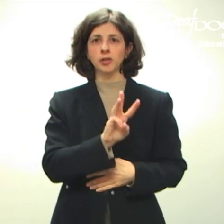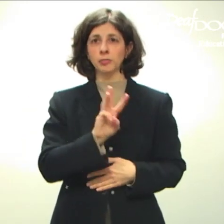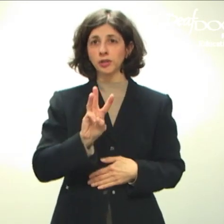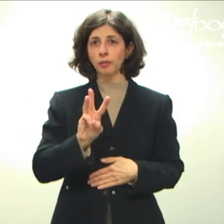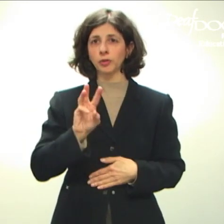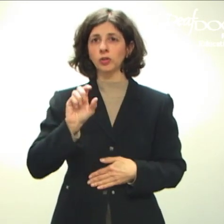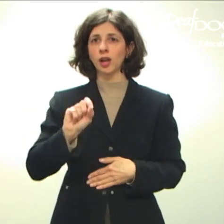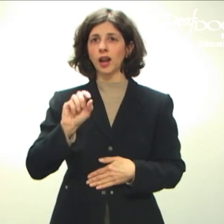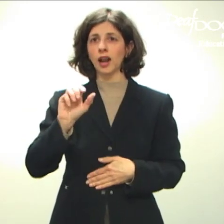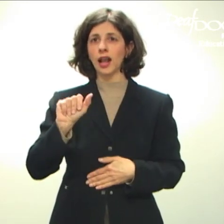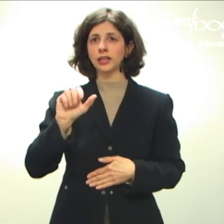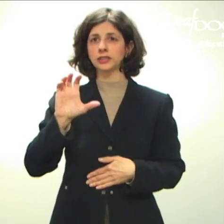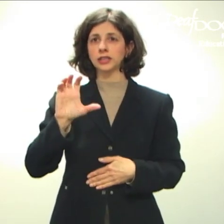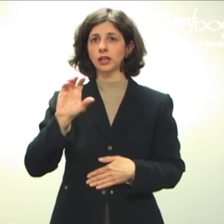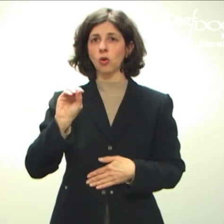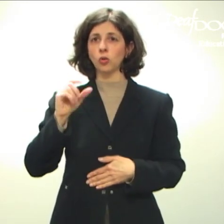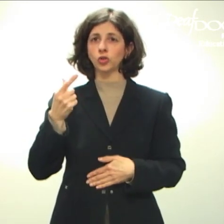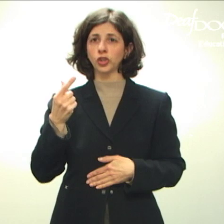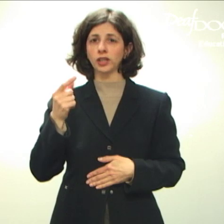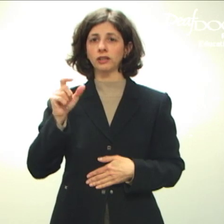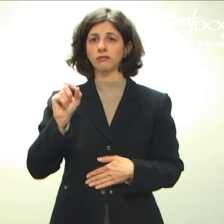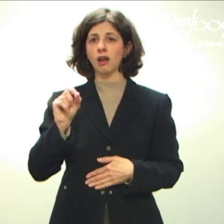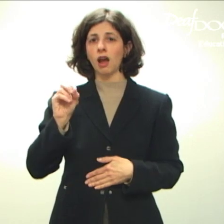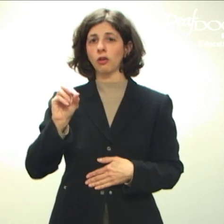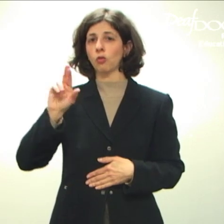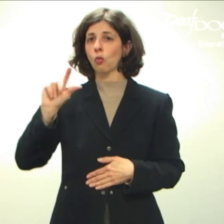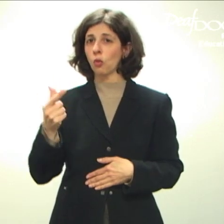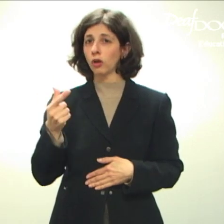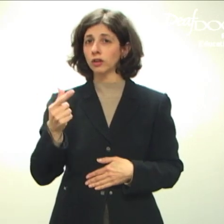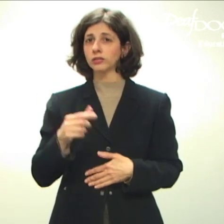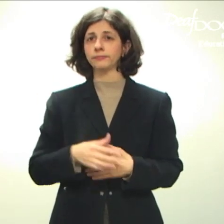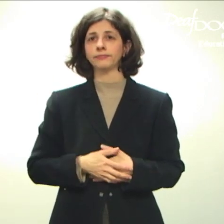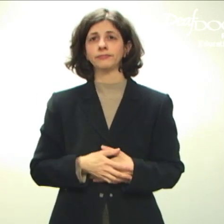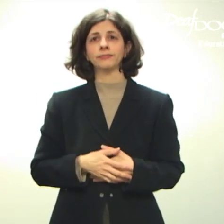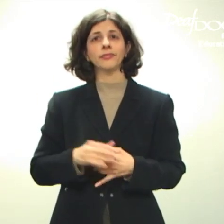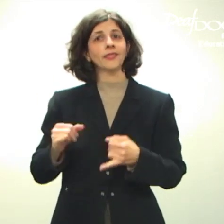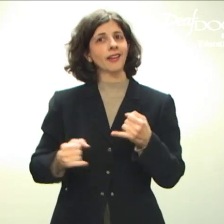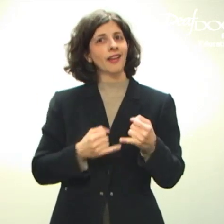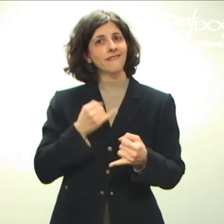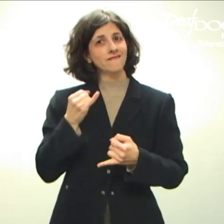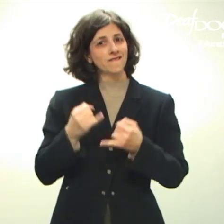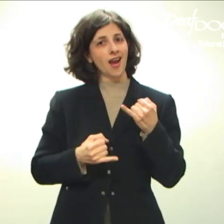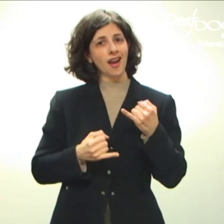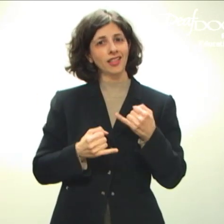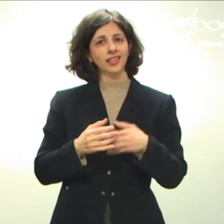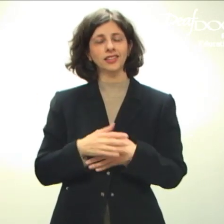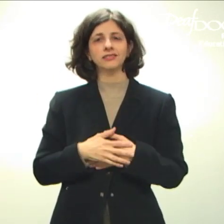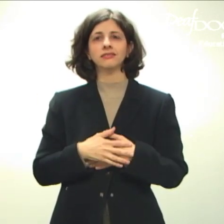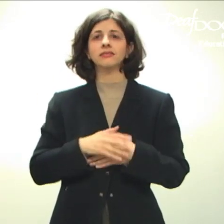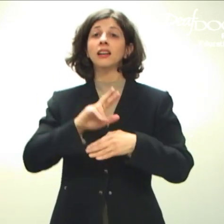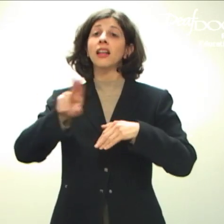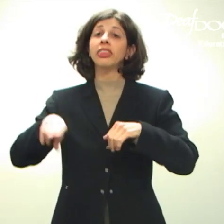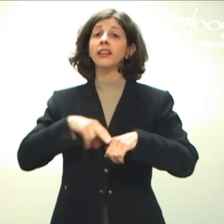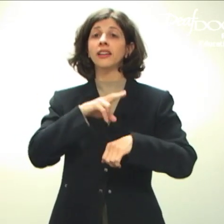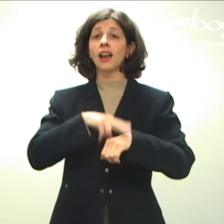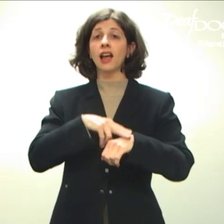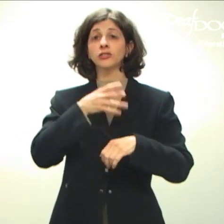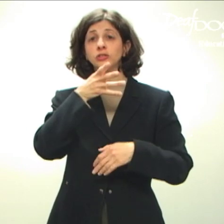.acog.org. And finally, the National